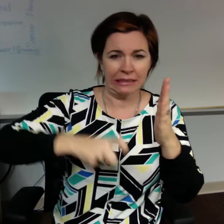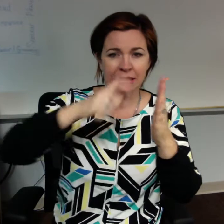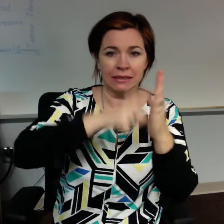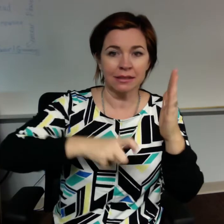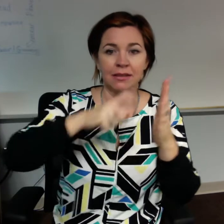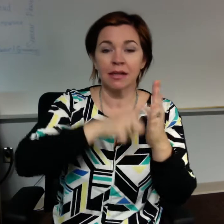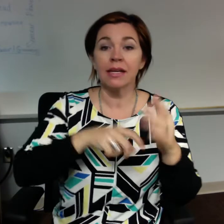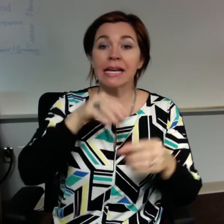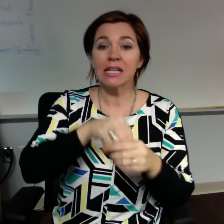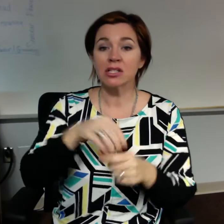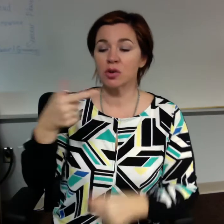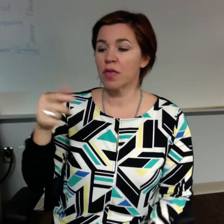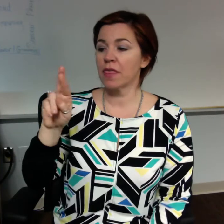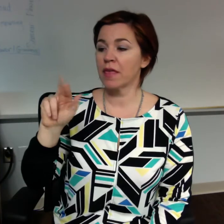of Mount Rushmore.